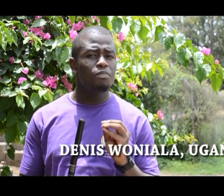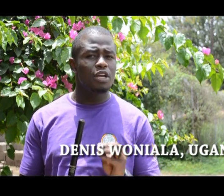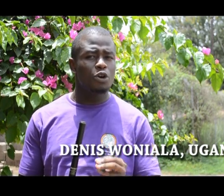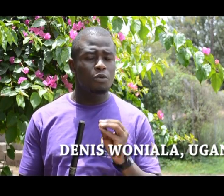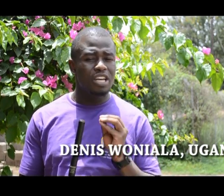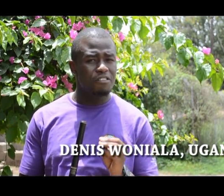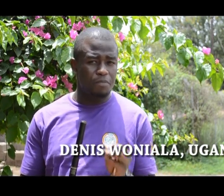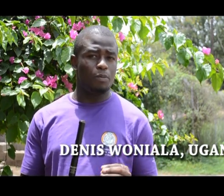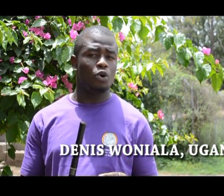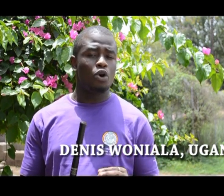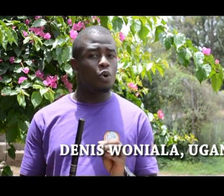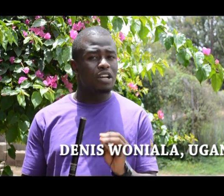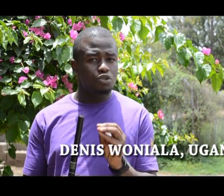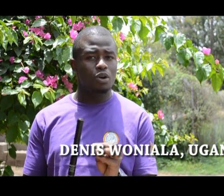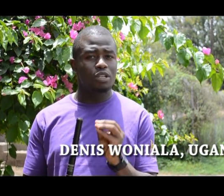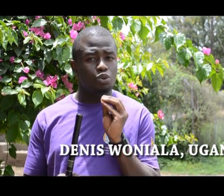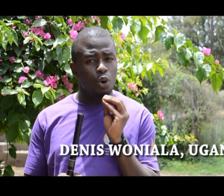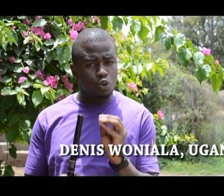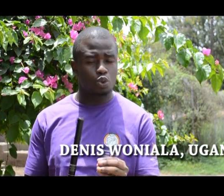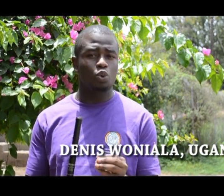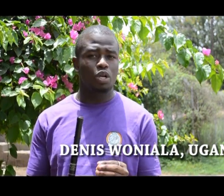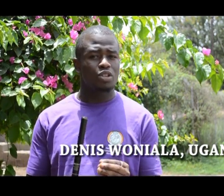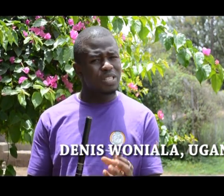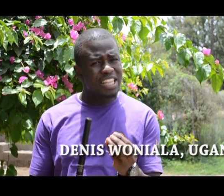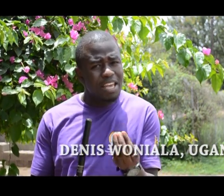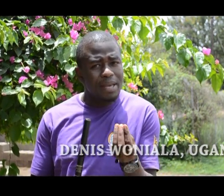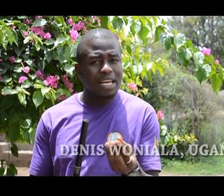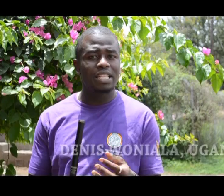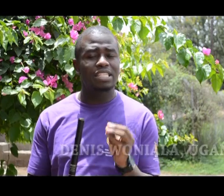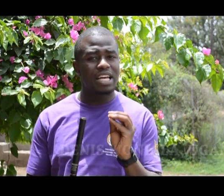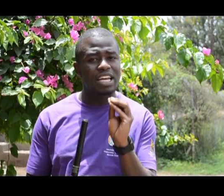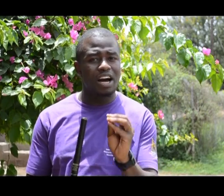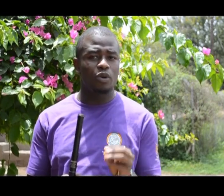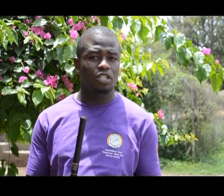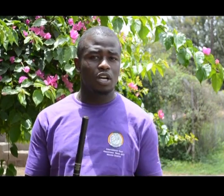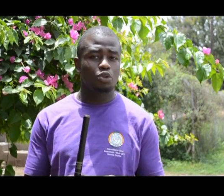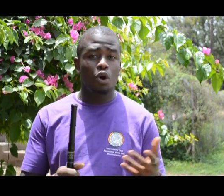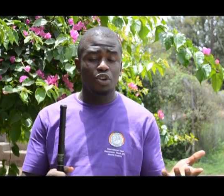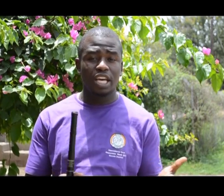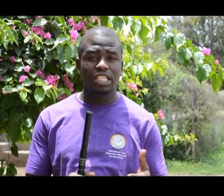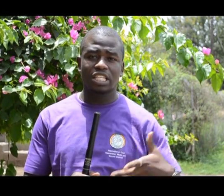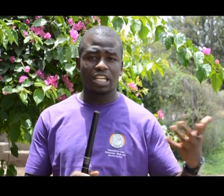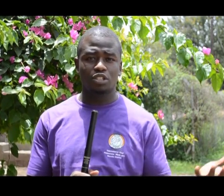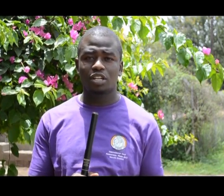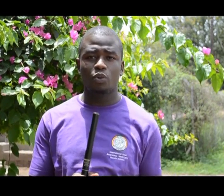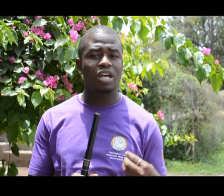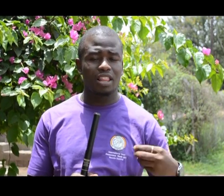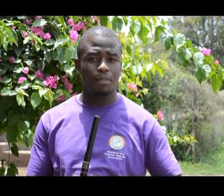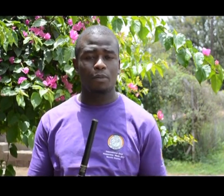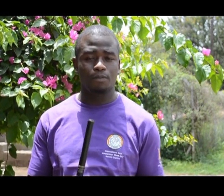million deaf people who are struggling to go to school so that they may learn the sign language to communicate internationally with other people. people.